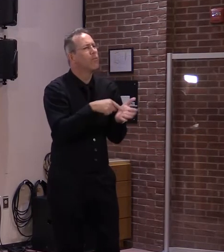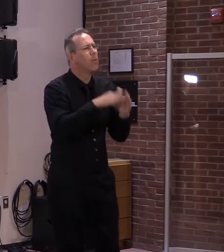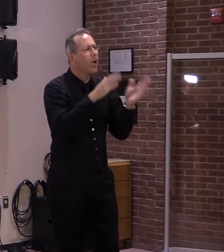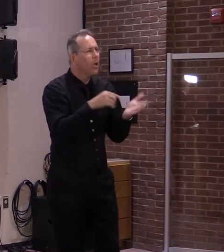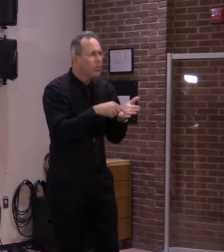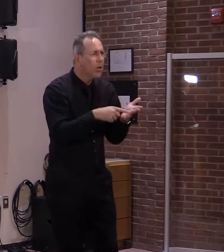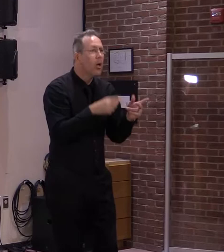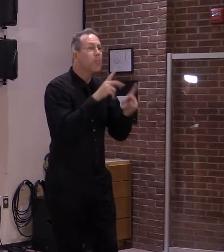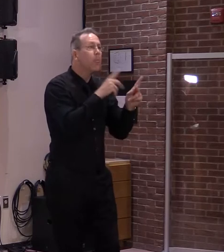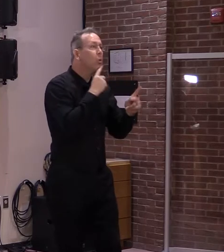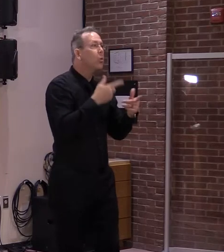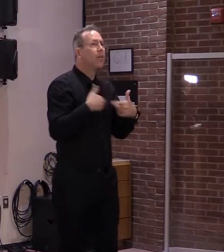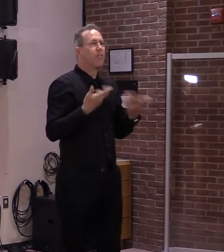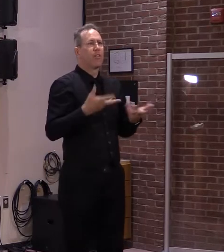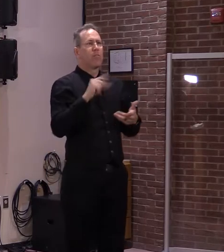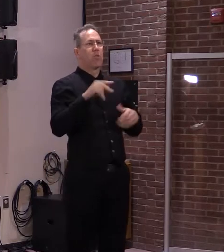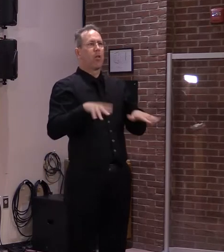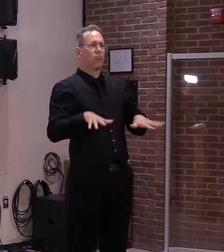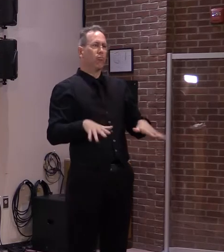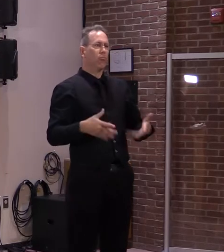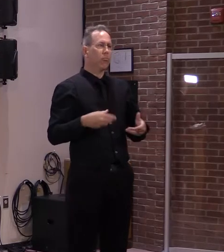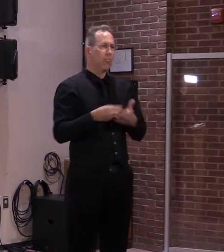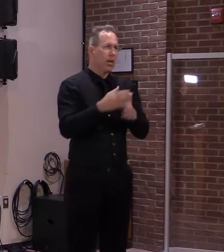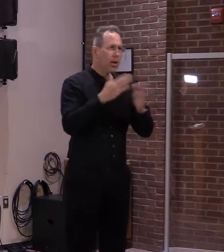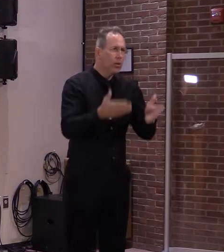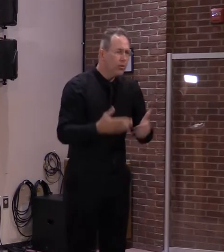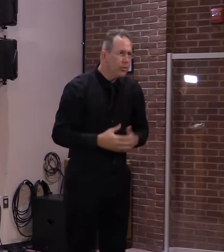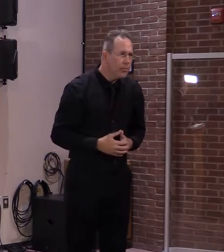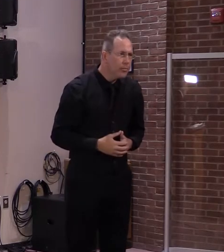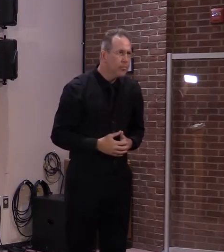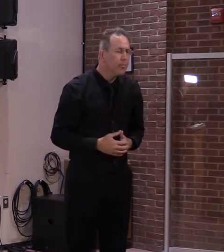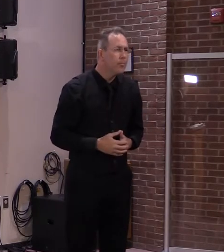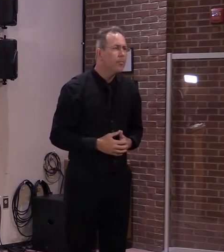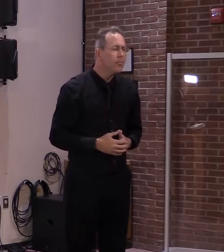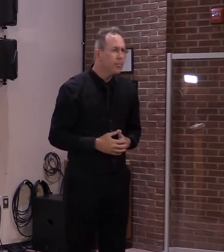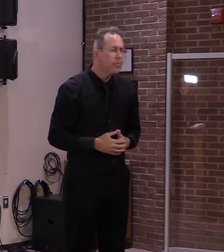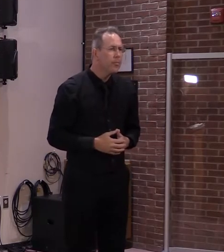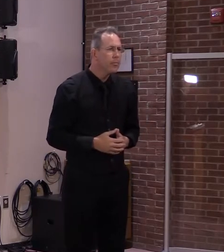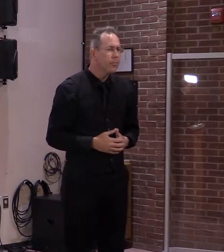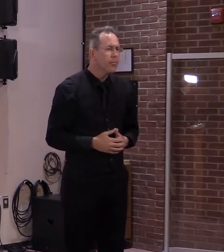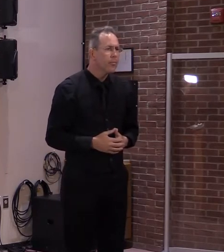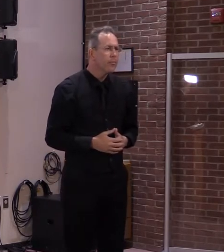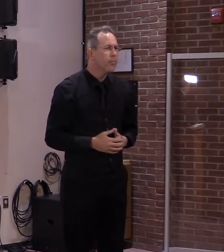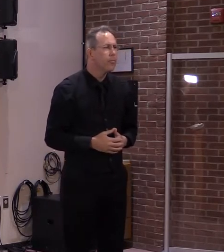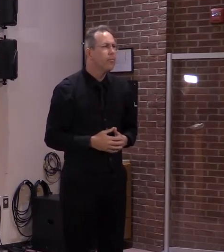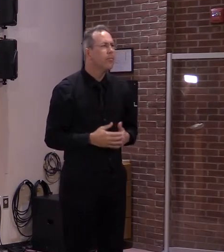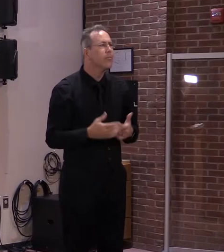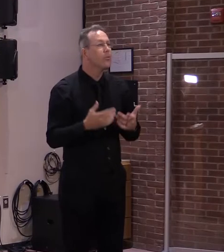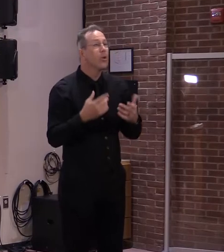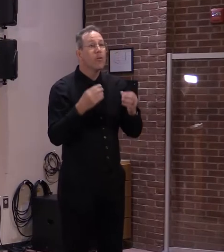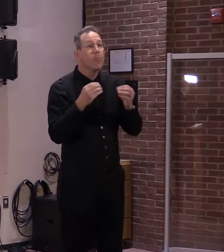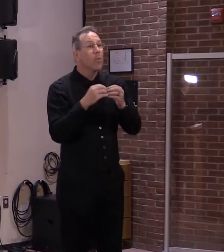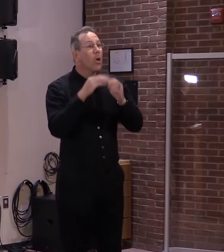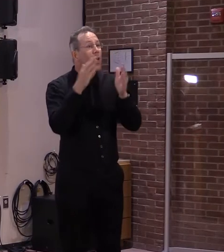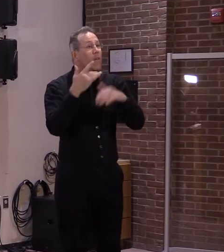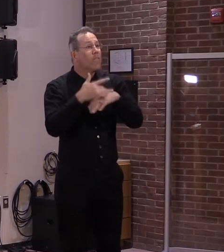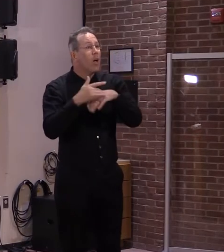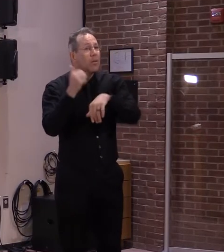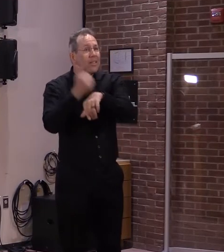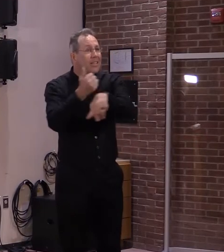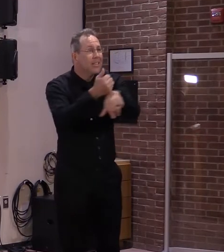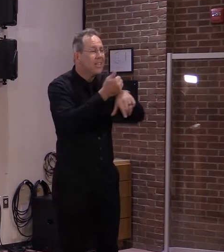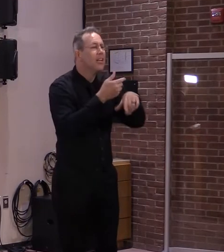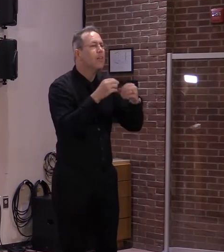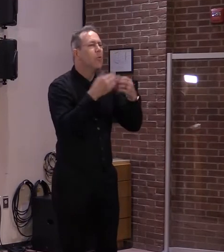housing stock as well. So we have a lot of initiatives that we'd like to put forward. We've been putting forward some